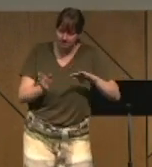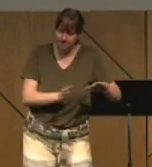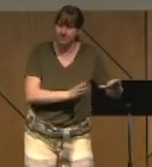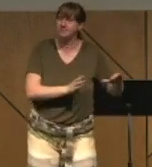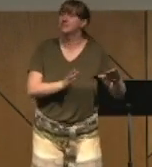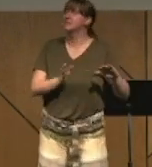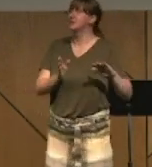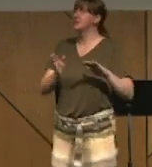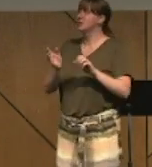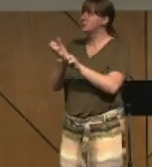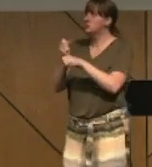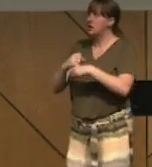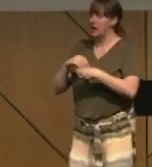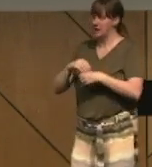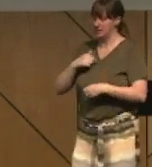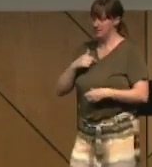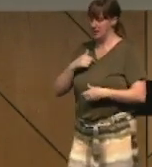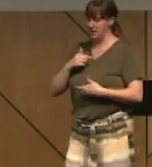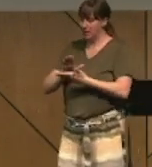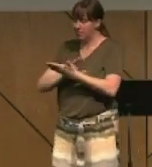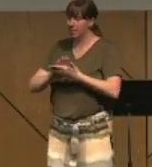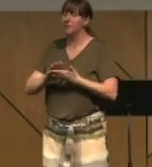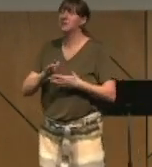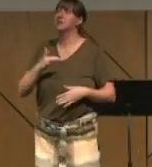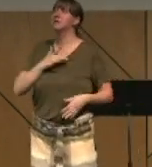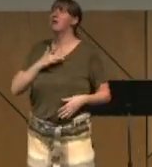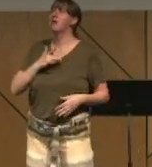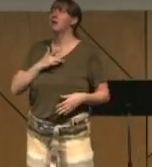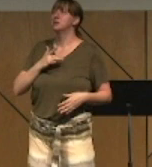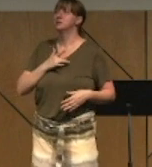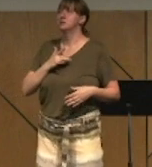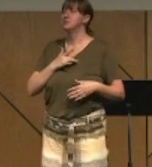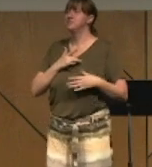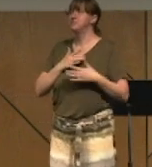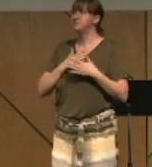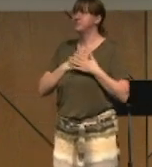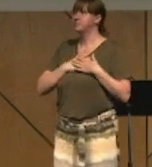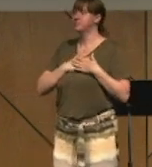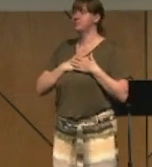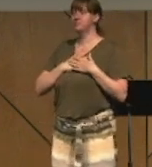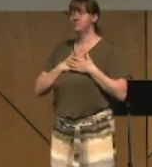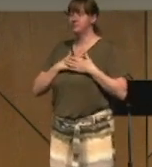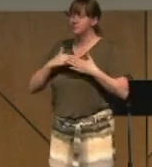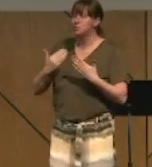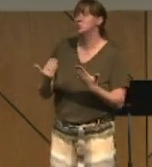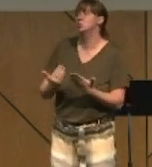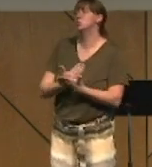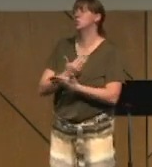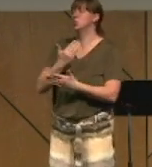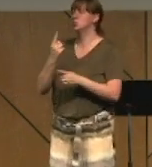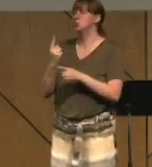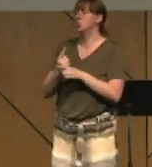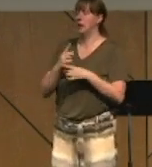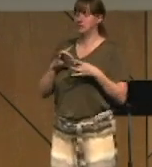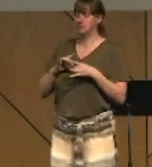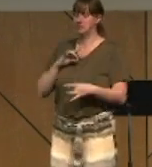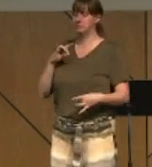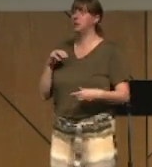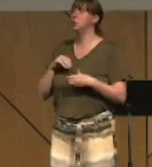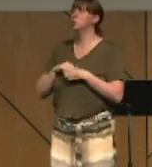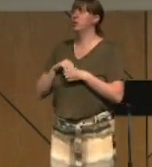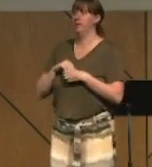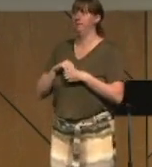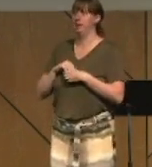a clean heart, O God, and renew a right spirit within me. This is so